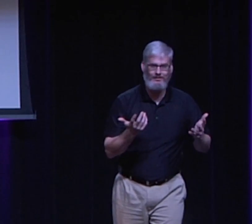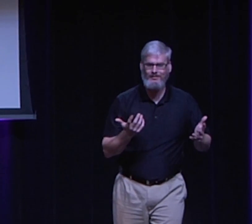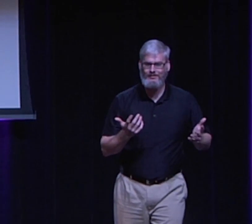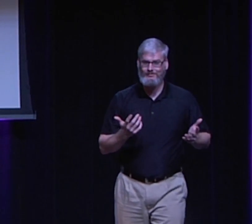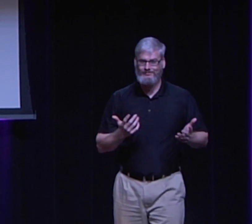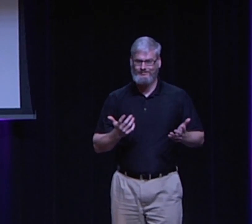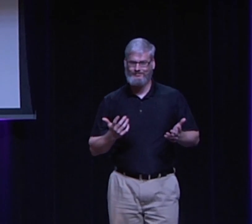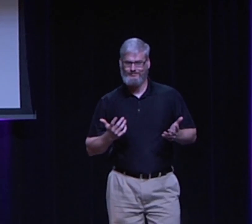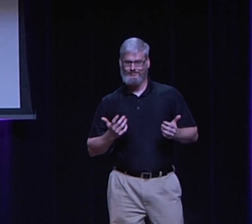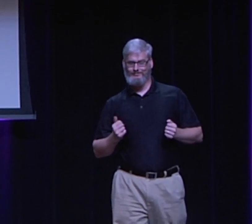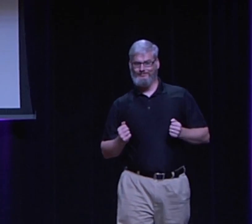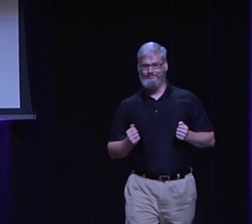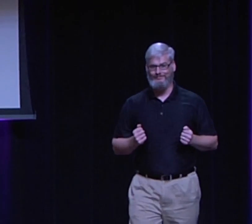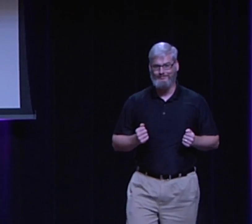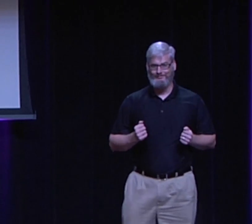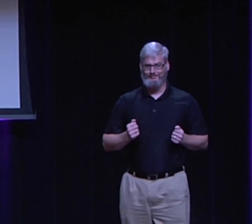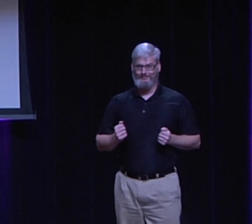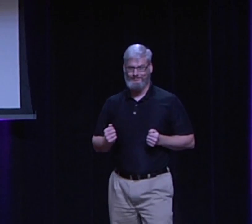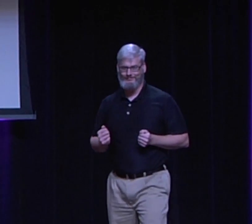see how technology has improved society and life for people.